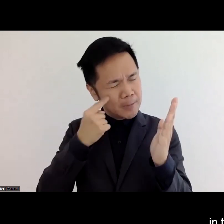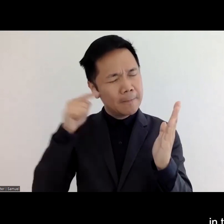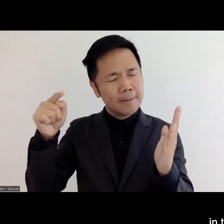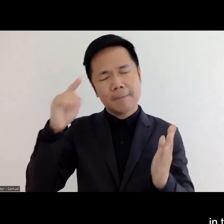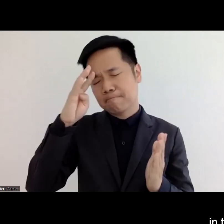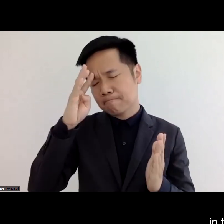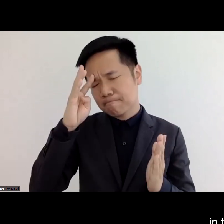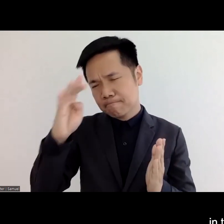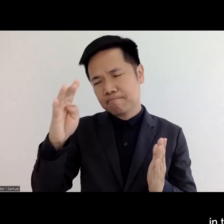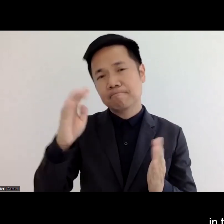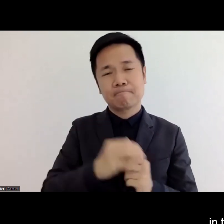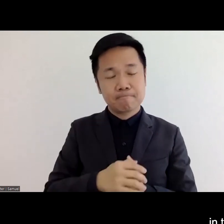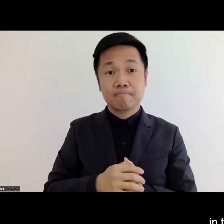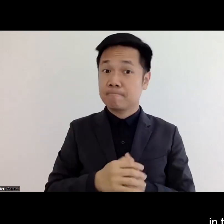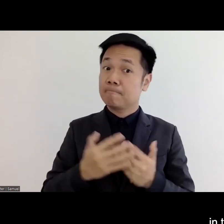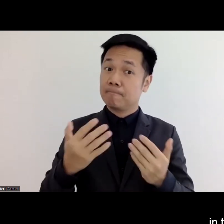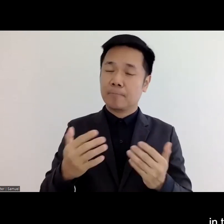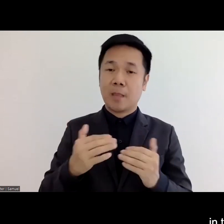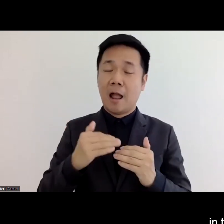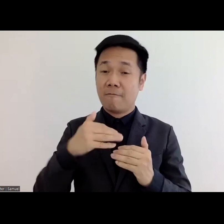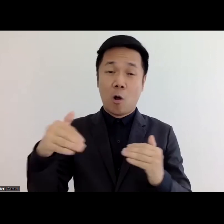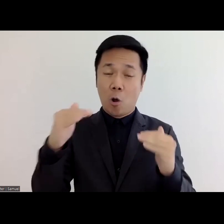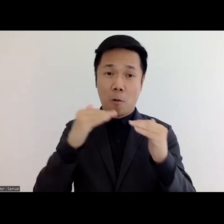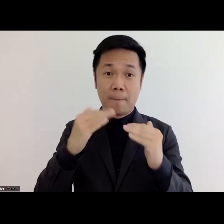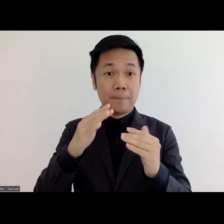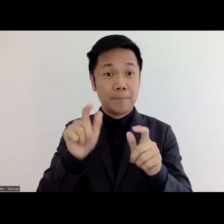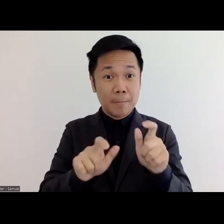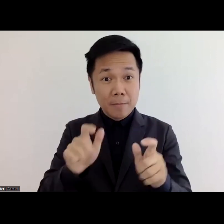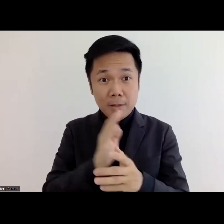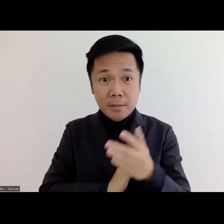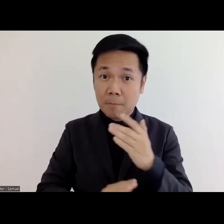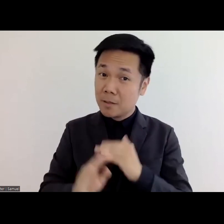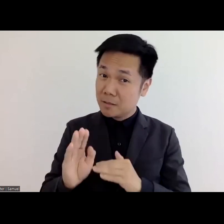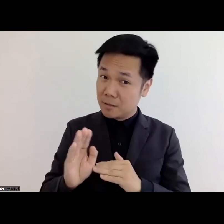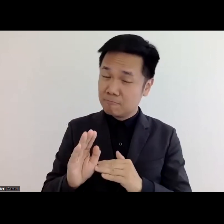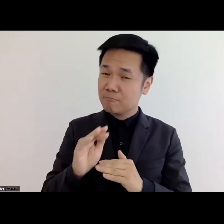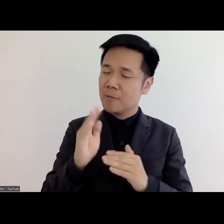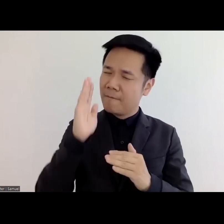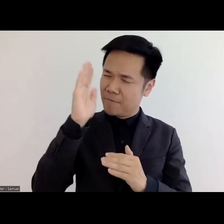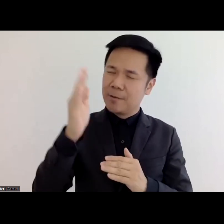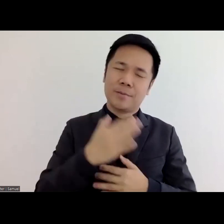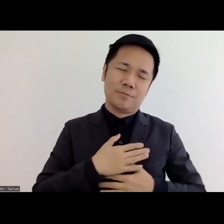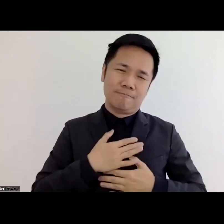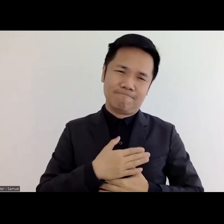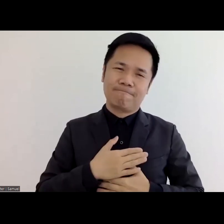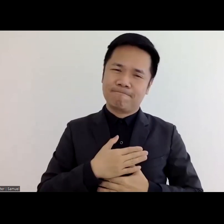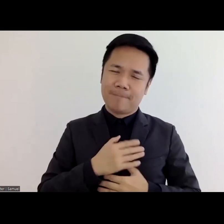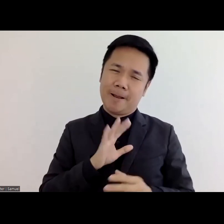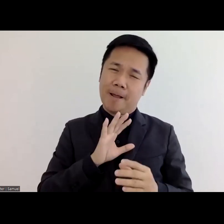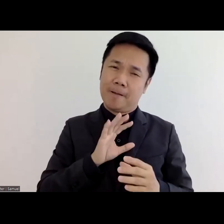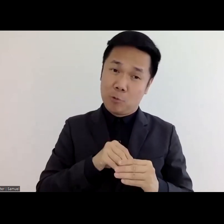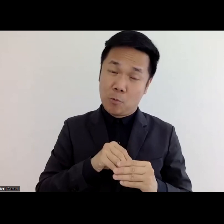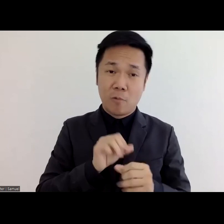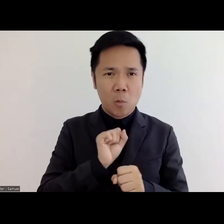and our people with disabilities will uh will enjoy inclusive uh employment